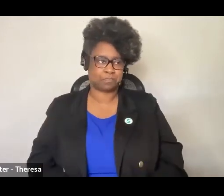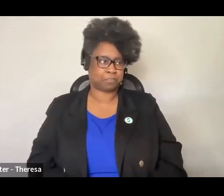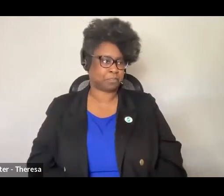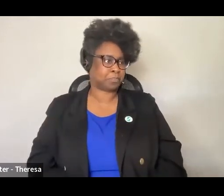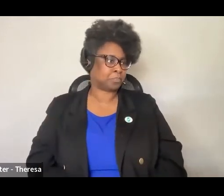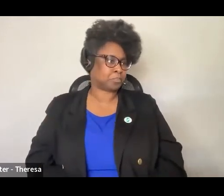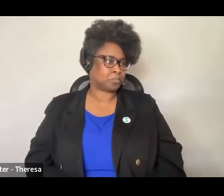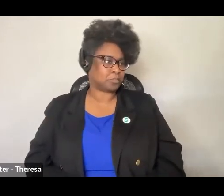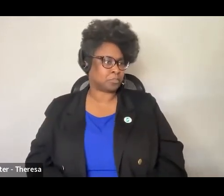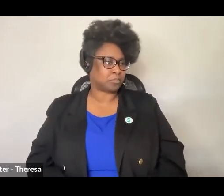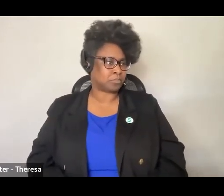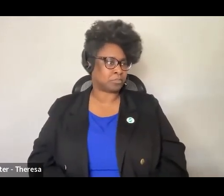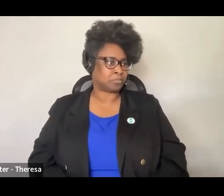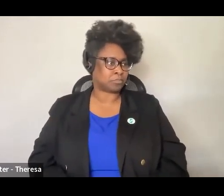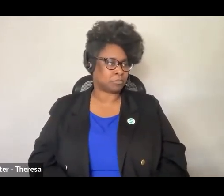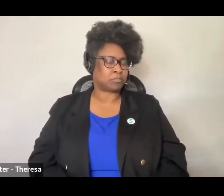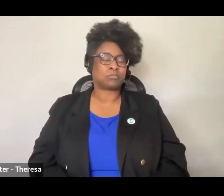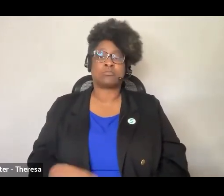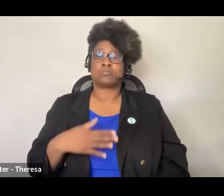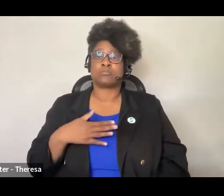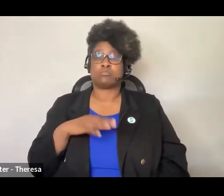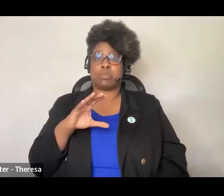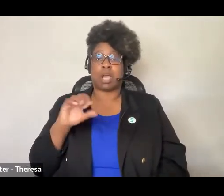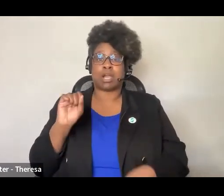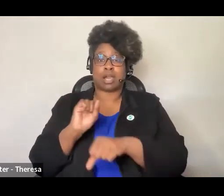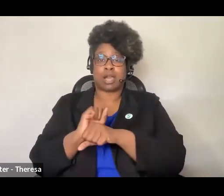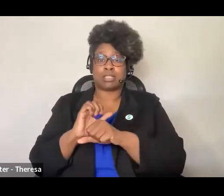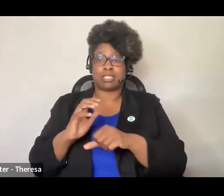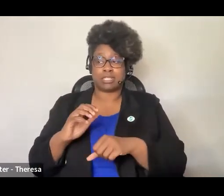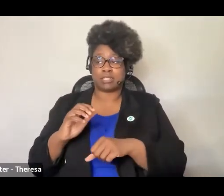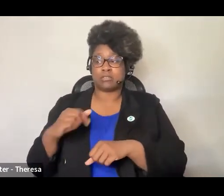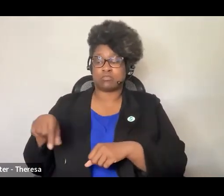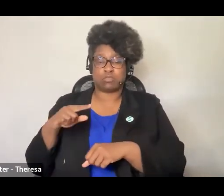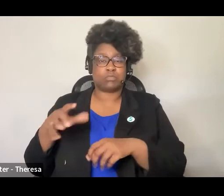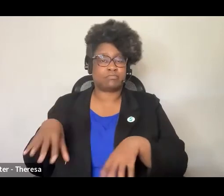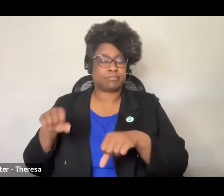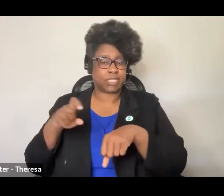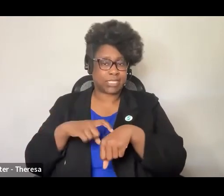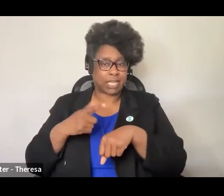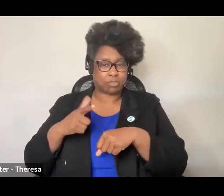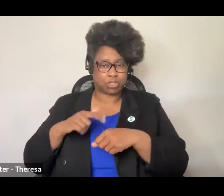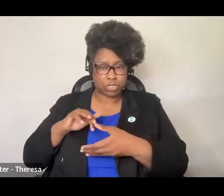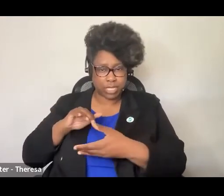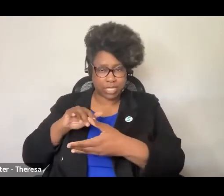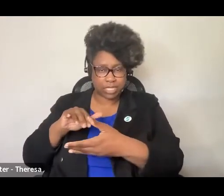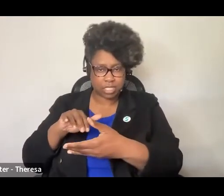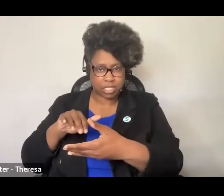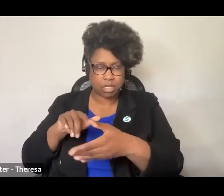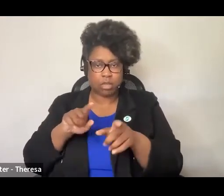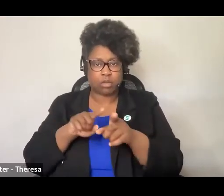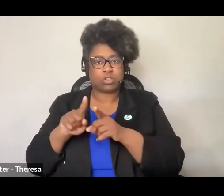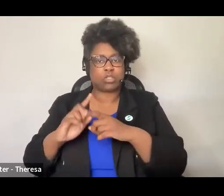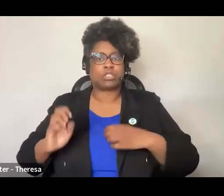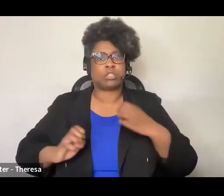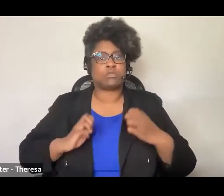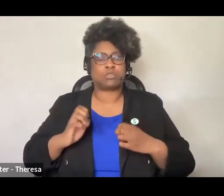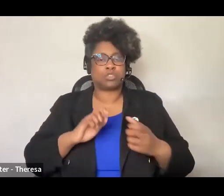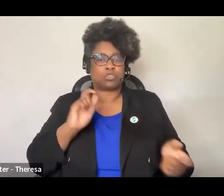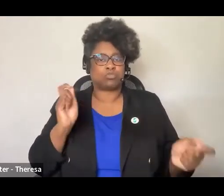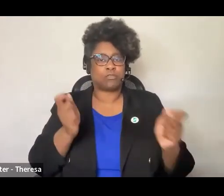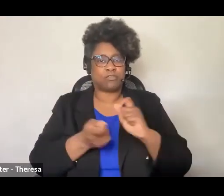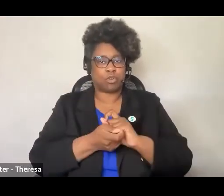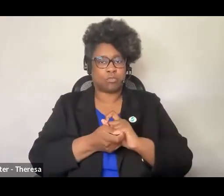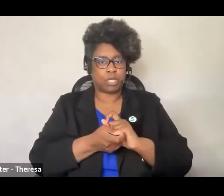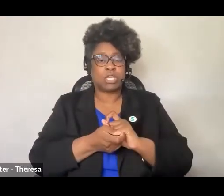The extensive time my colleagues and I have spent studying school change has also illuminated the emotional dimensions of reform, particularly reforms that involve